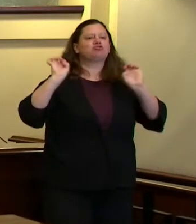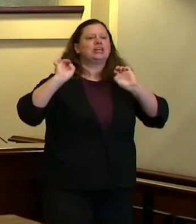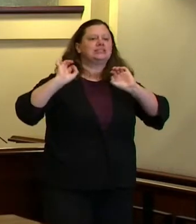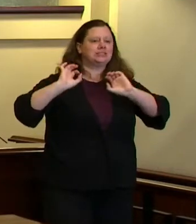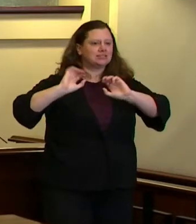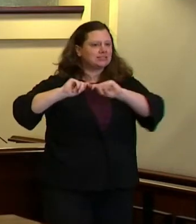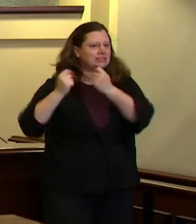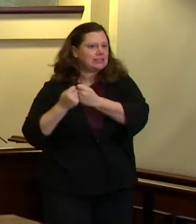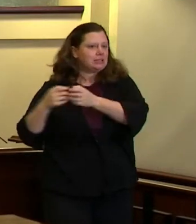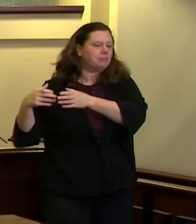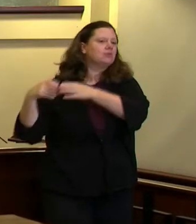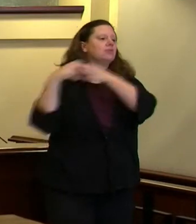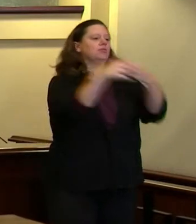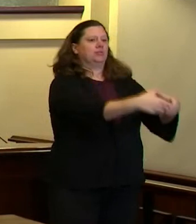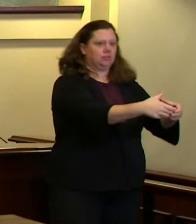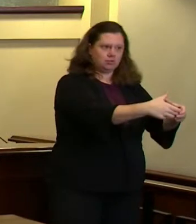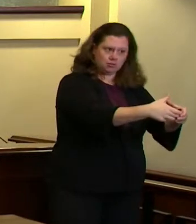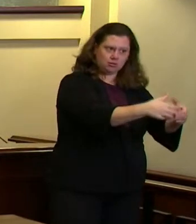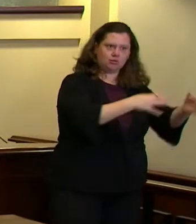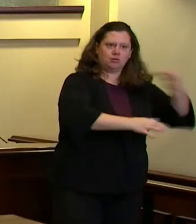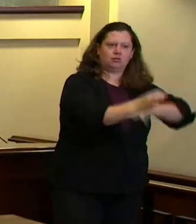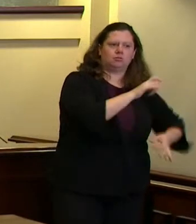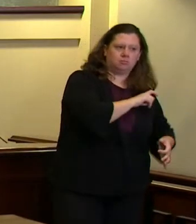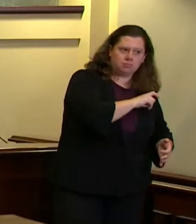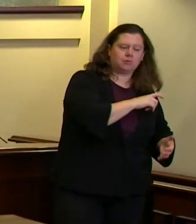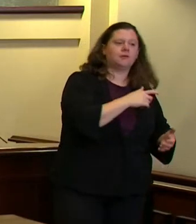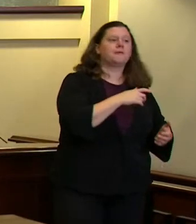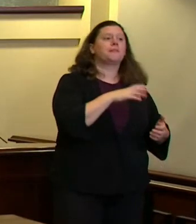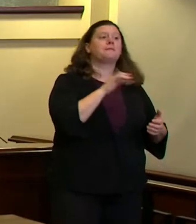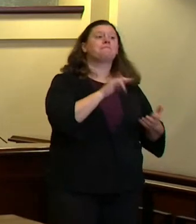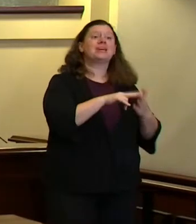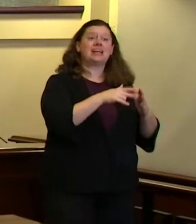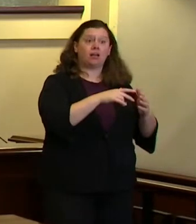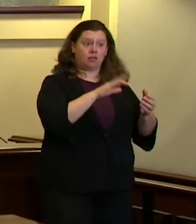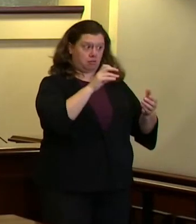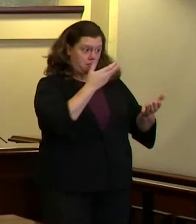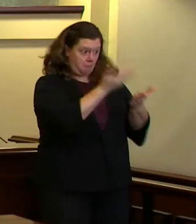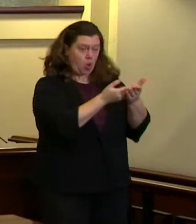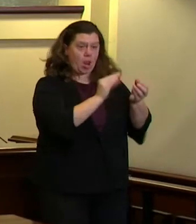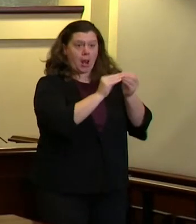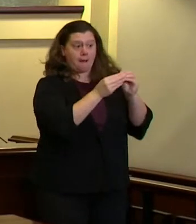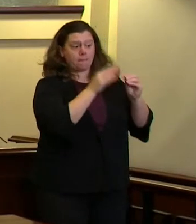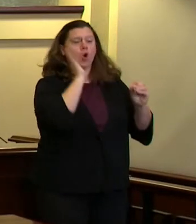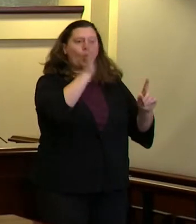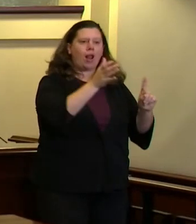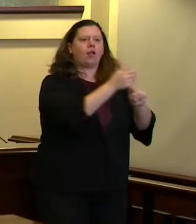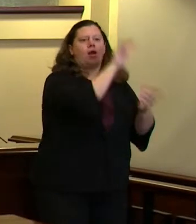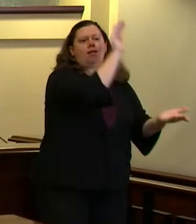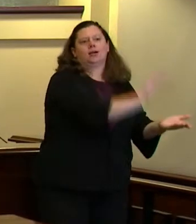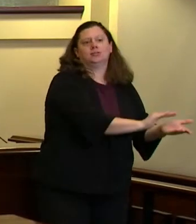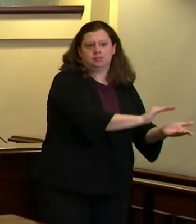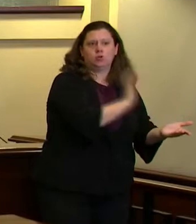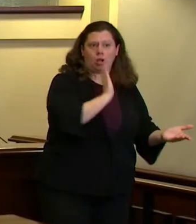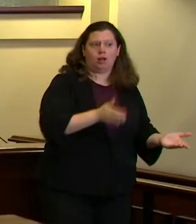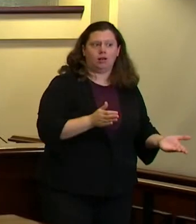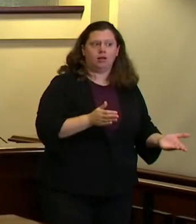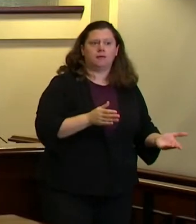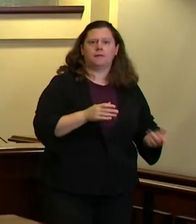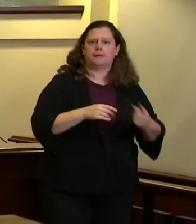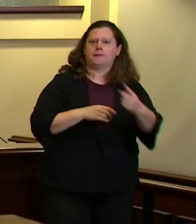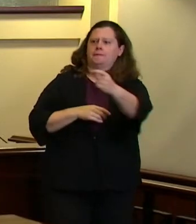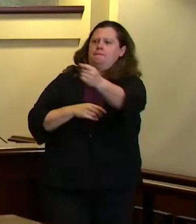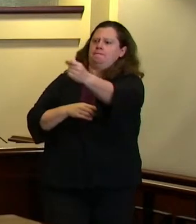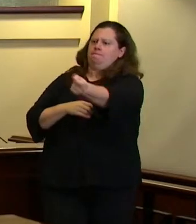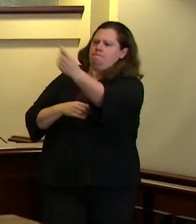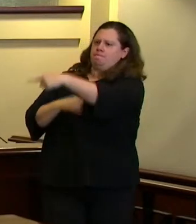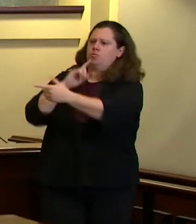the number of arrests what do you think is actually delaying the portland street response team and what about